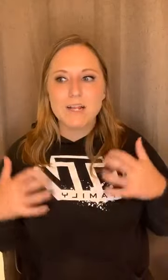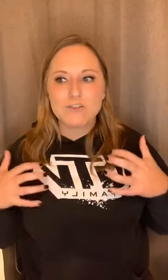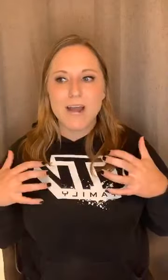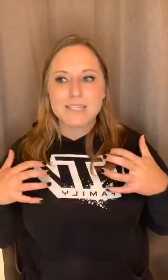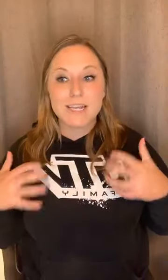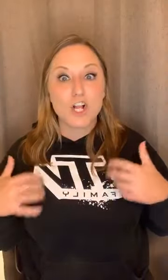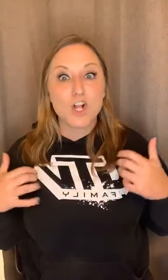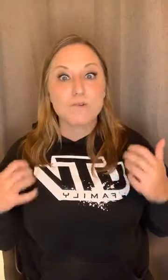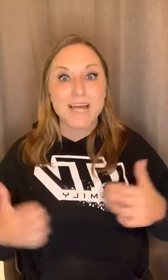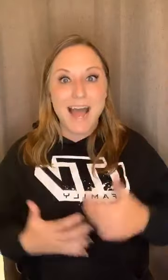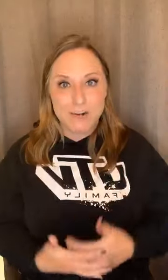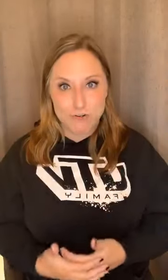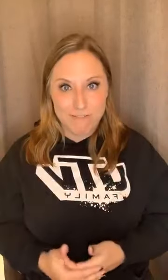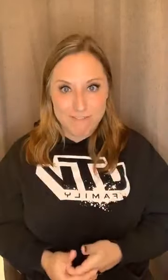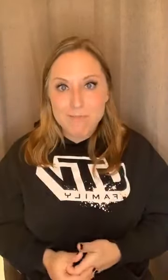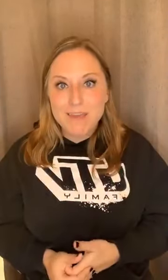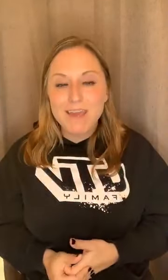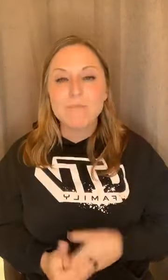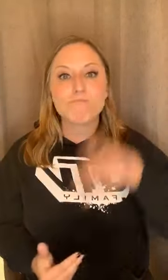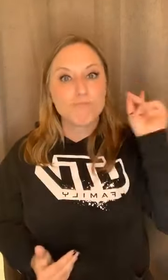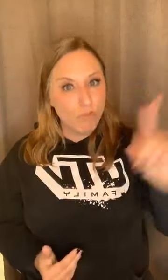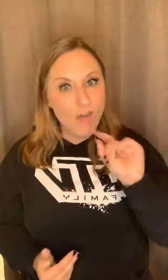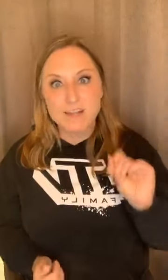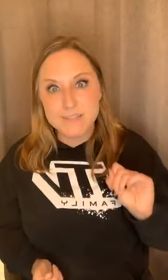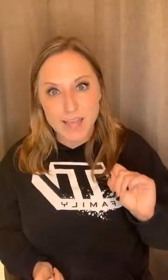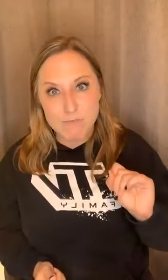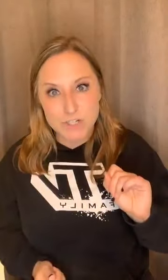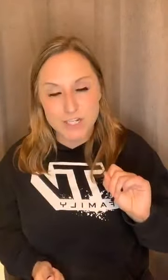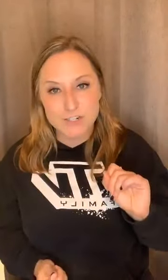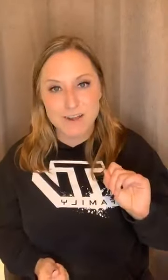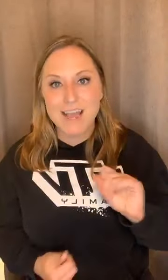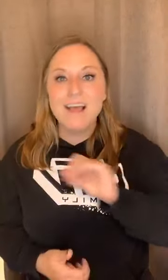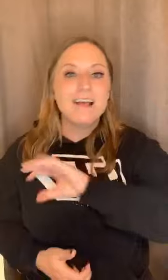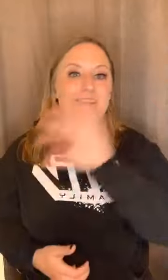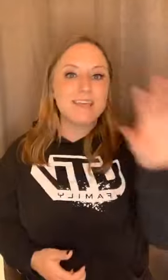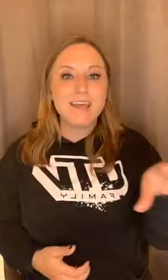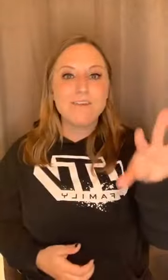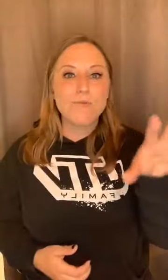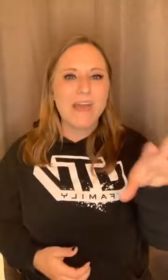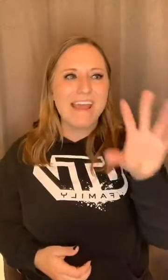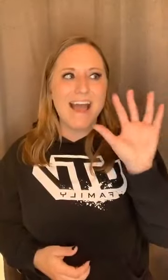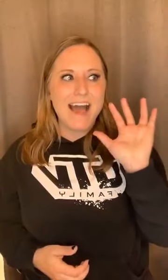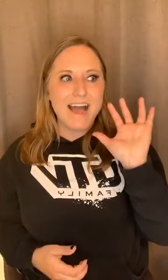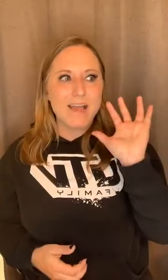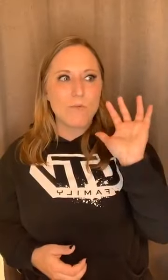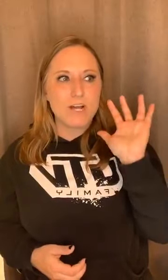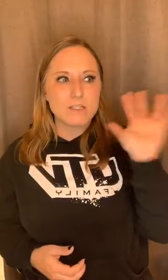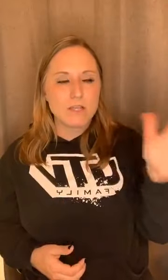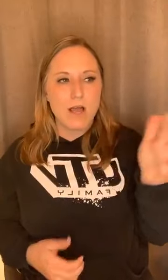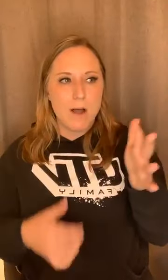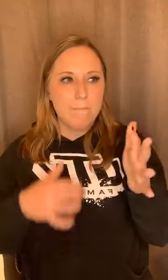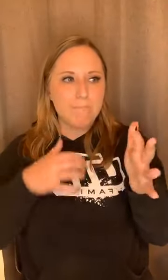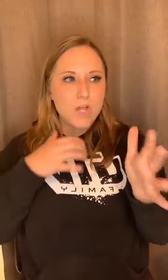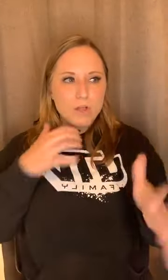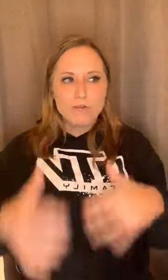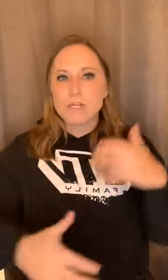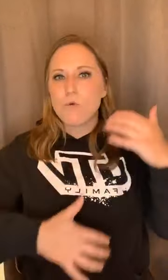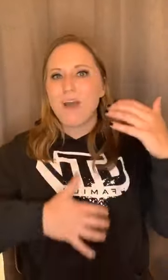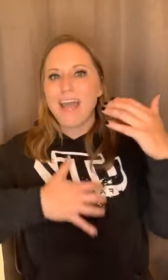dressed in clothes that actually fit me. That's a game changer, right? Cause even when I was, um, losing weight